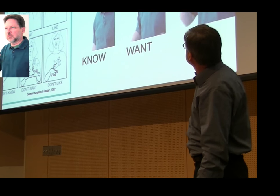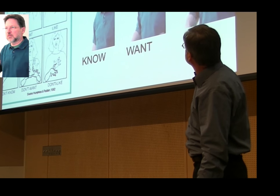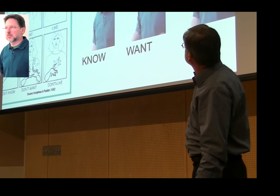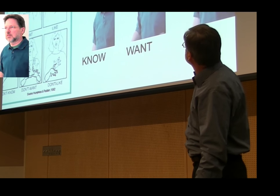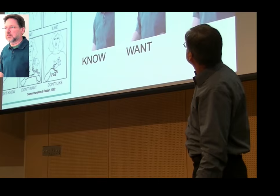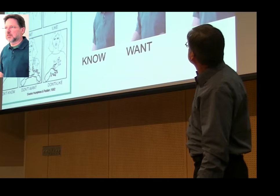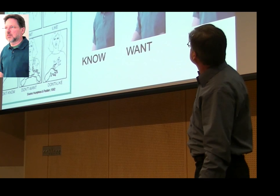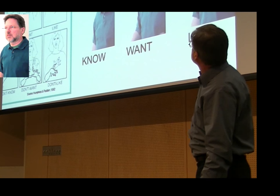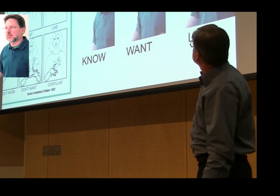it.